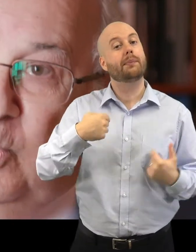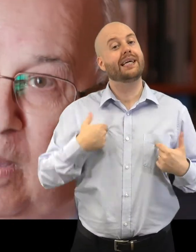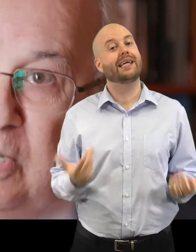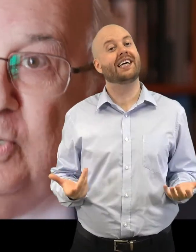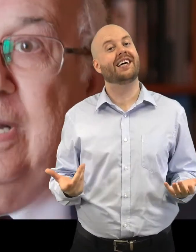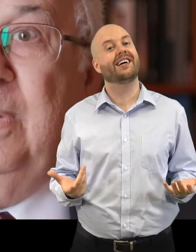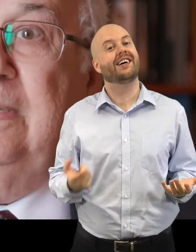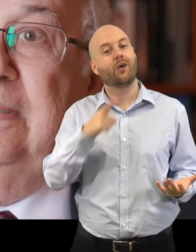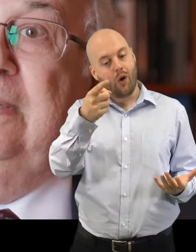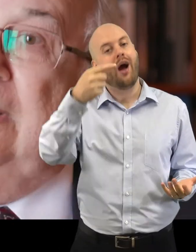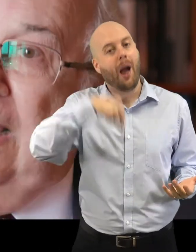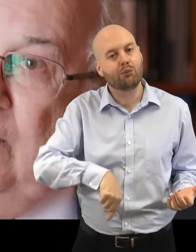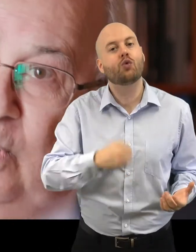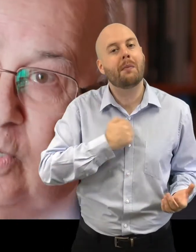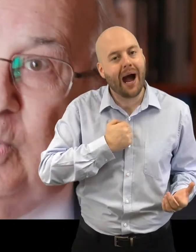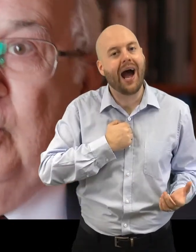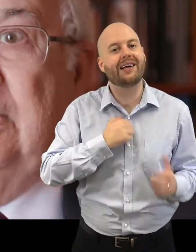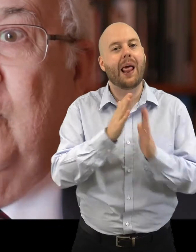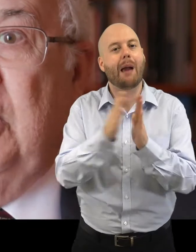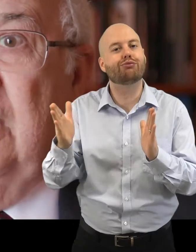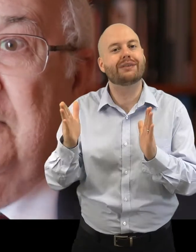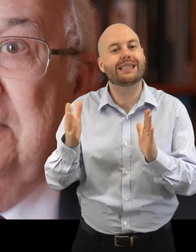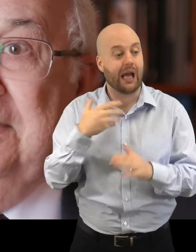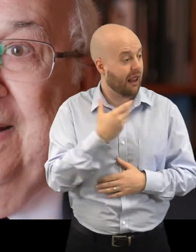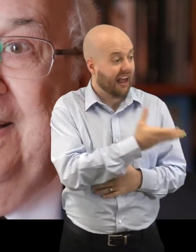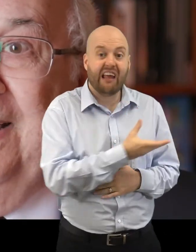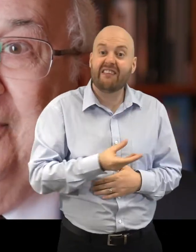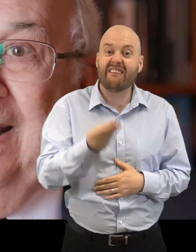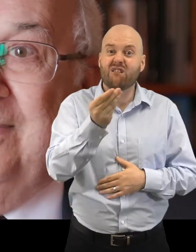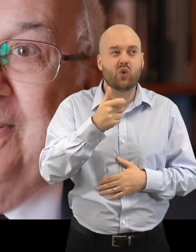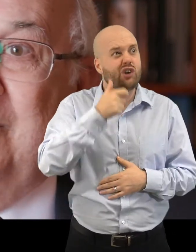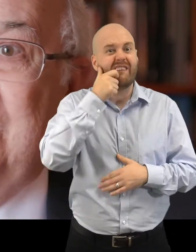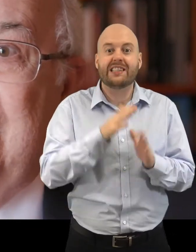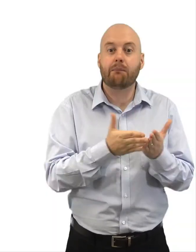you publish your rebuttal, I will also put it on my shelves. I will have it on my shelves.